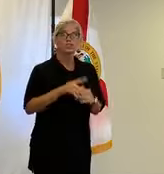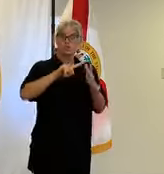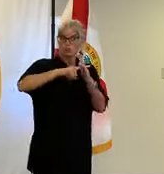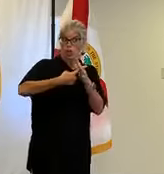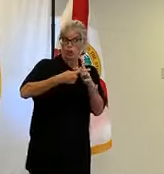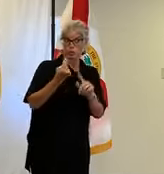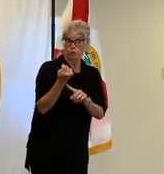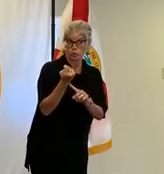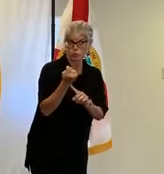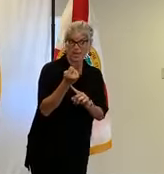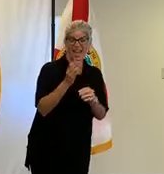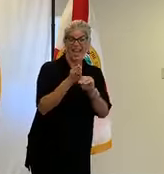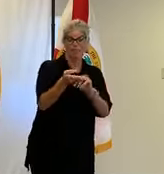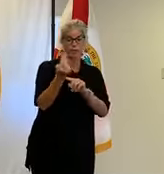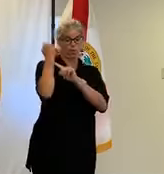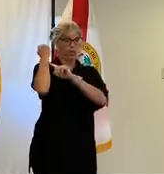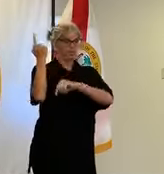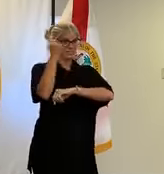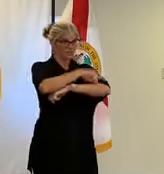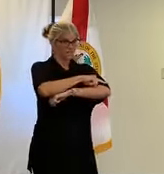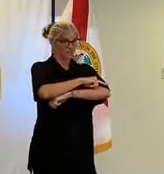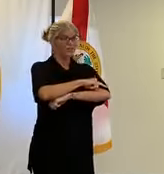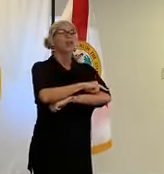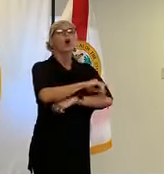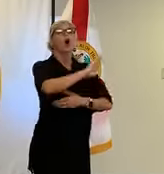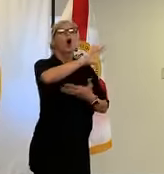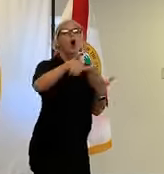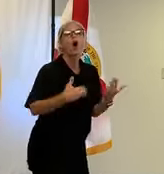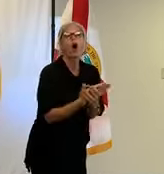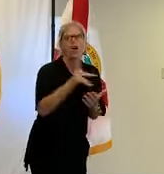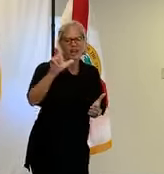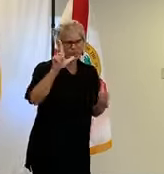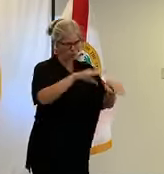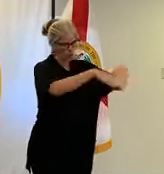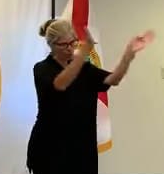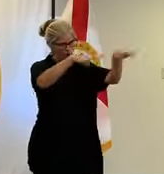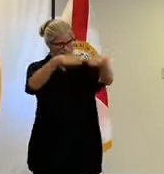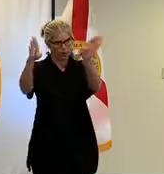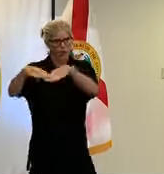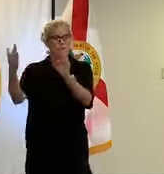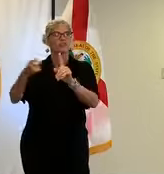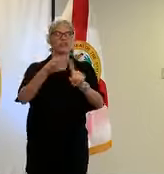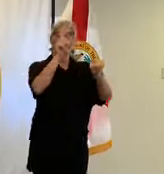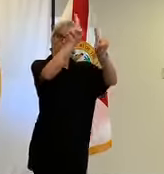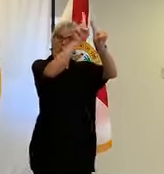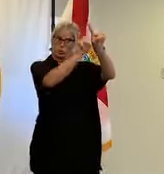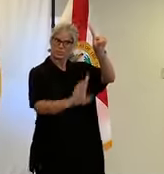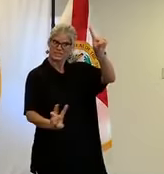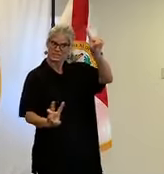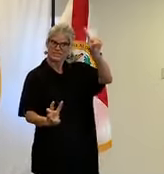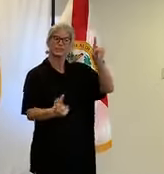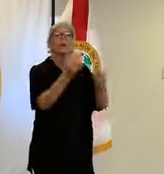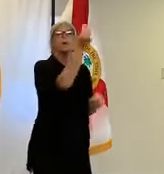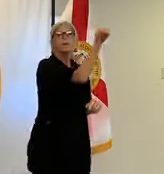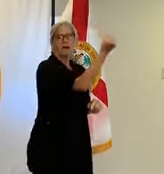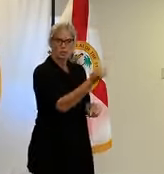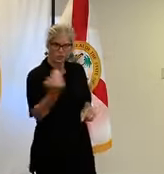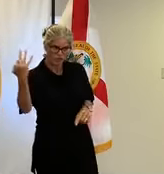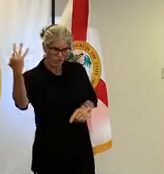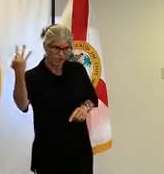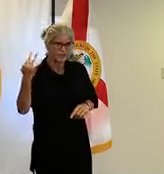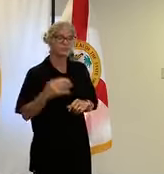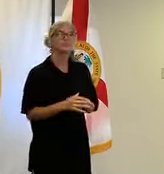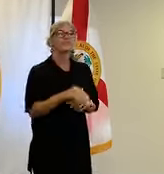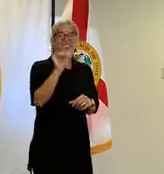may 26th all clay county public library branches will be open from 1 to 6 p.m monday through friday that's